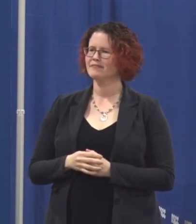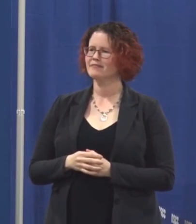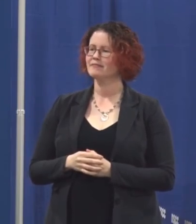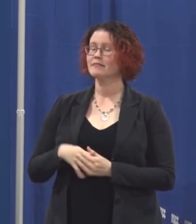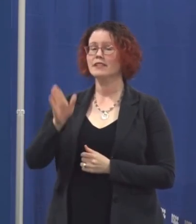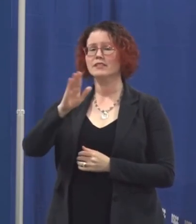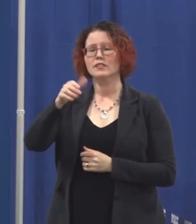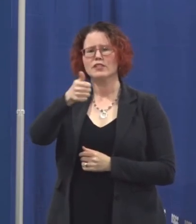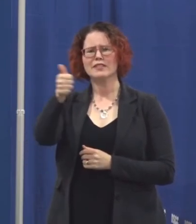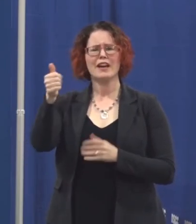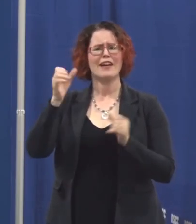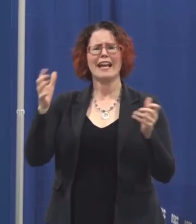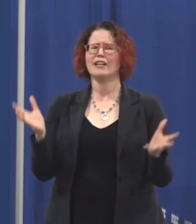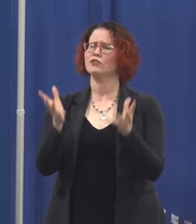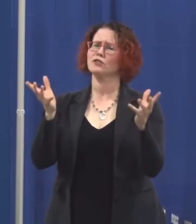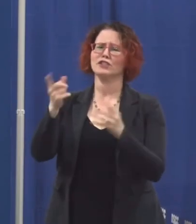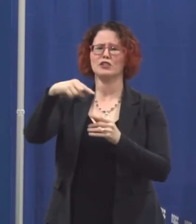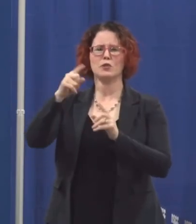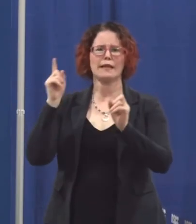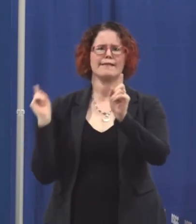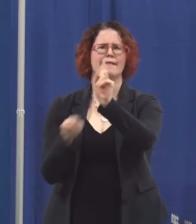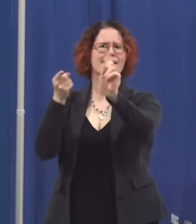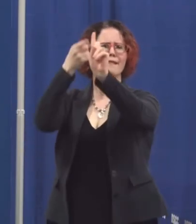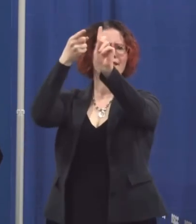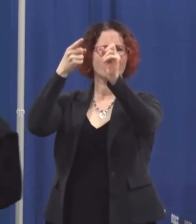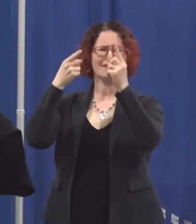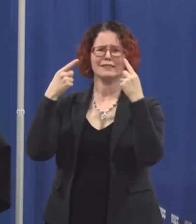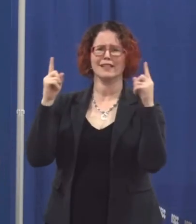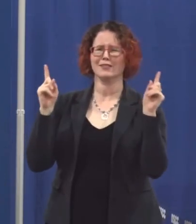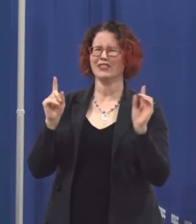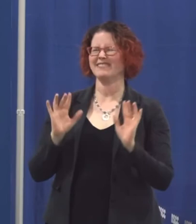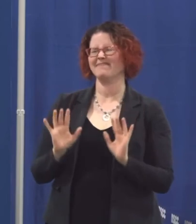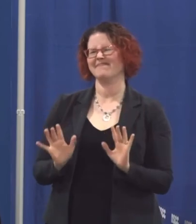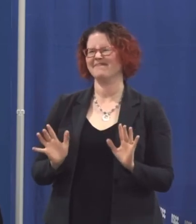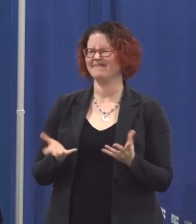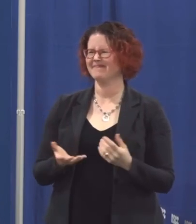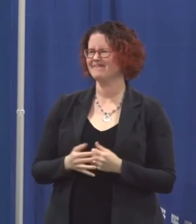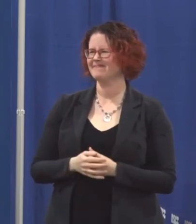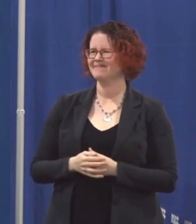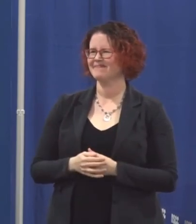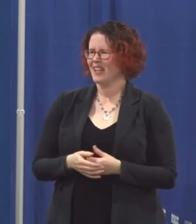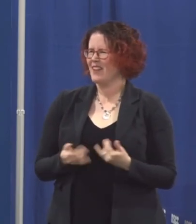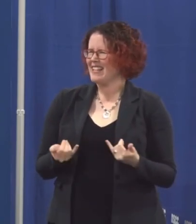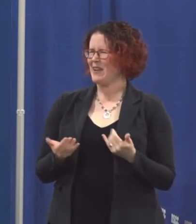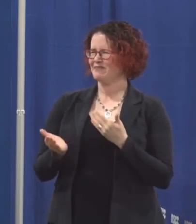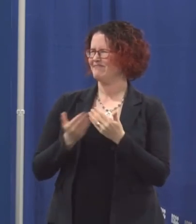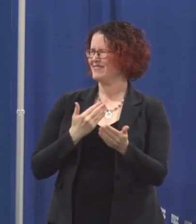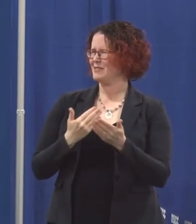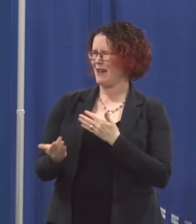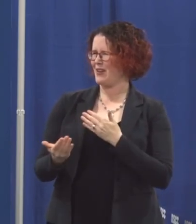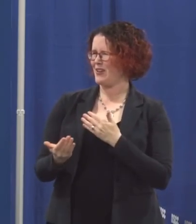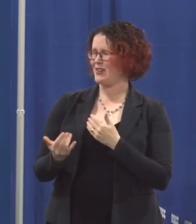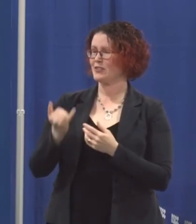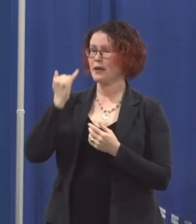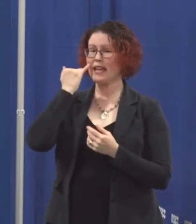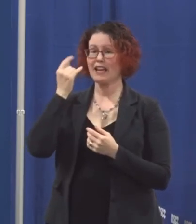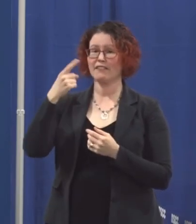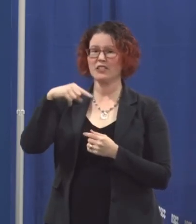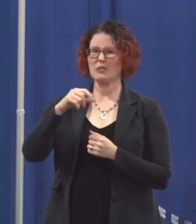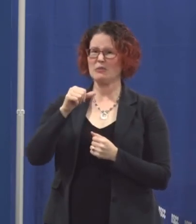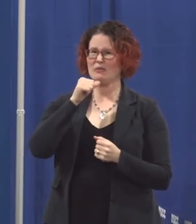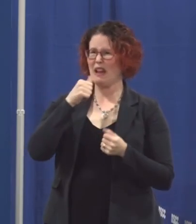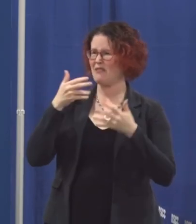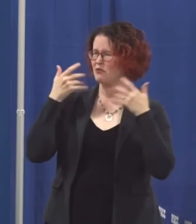your march to reach for the stars but in the grand scheme of things none of that matters if you are a cold person to be